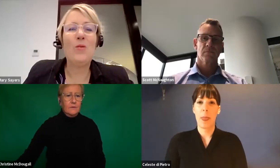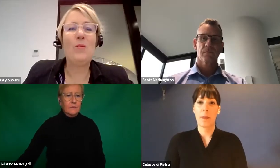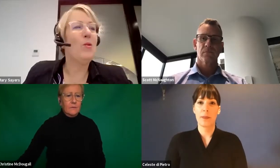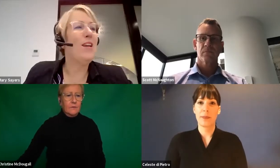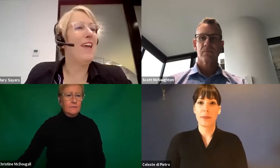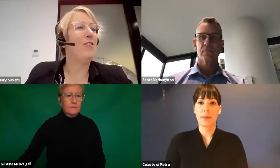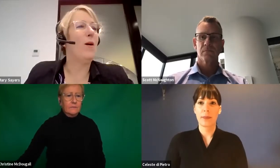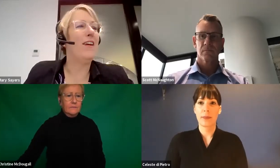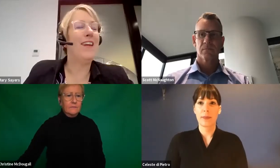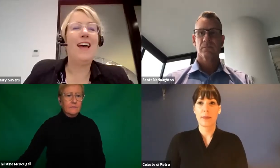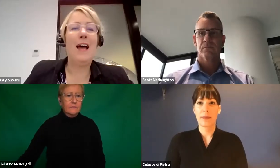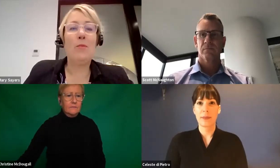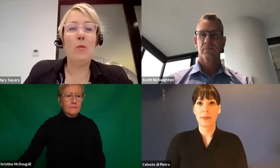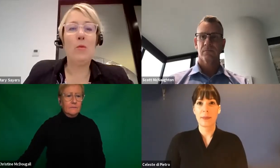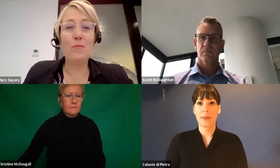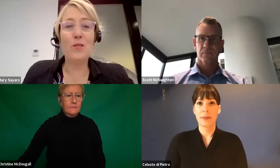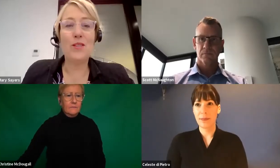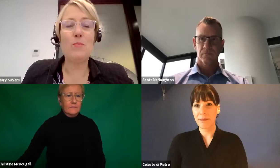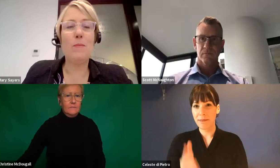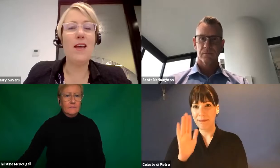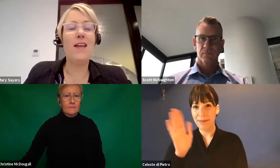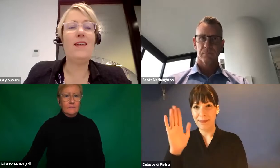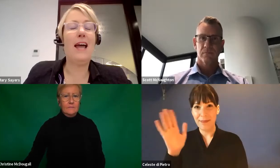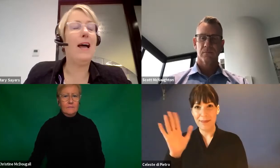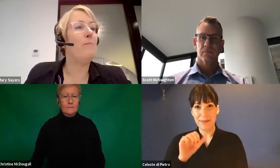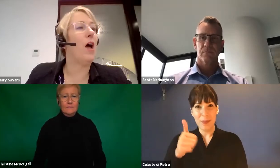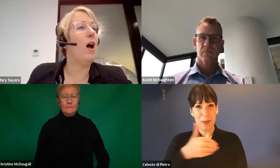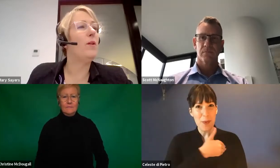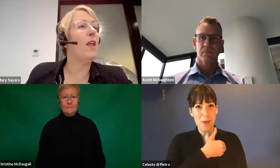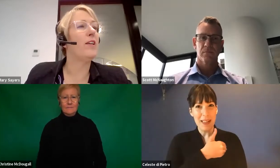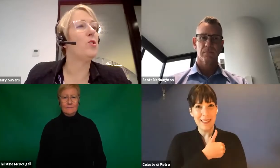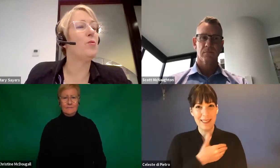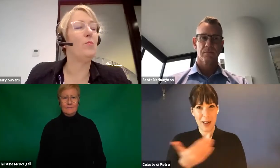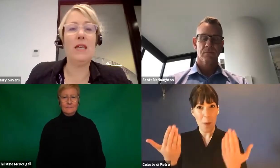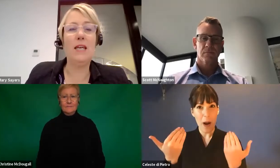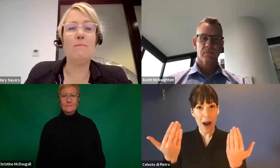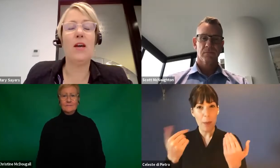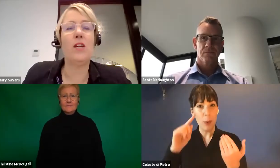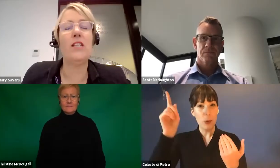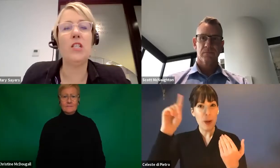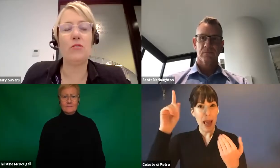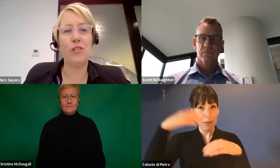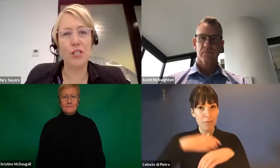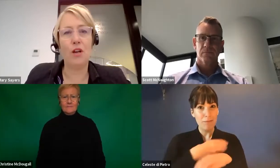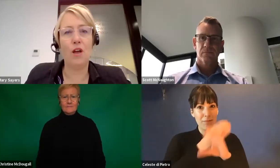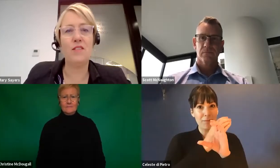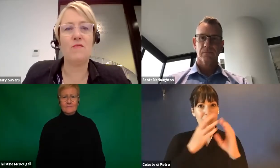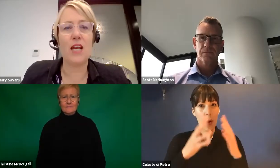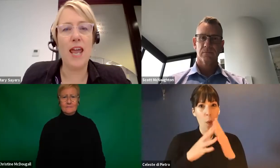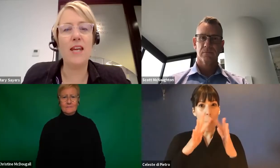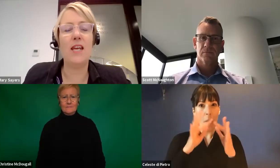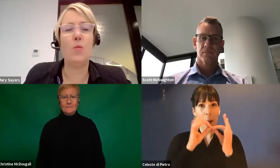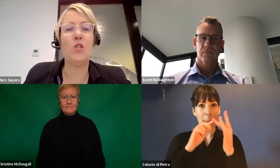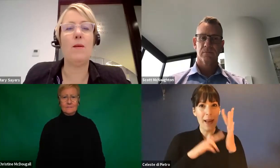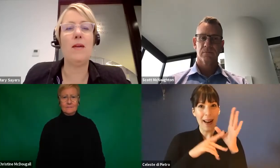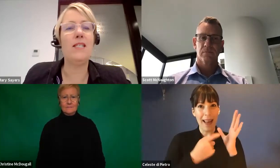Good morning everyone. Welcome to this webinar. I would like to begin by acknowledging the traditional owners of